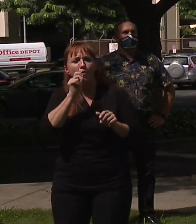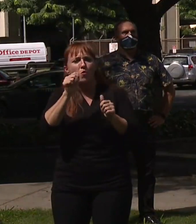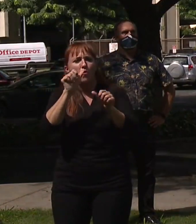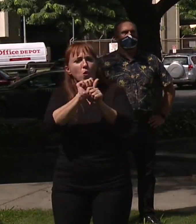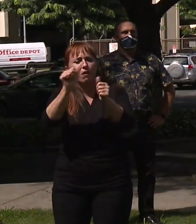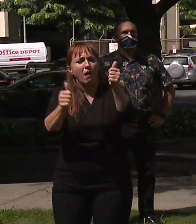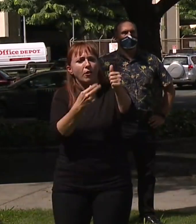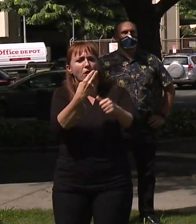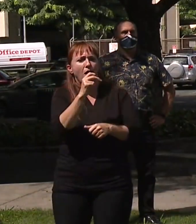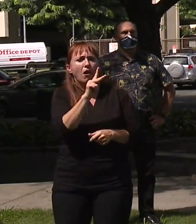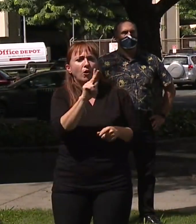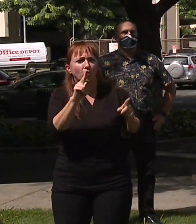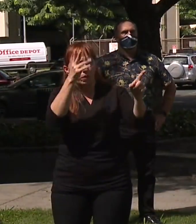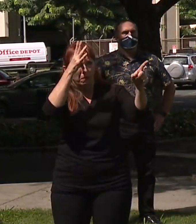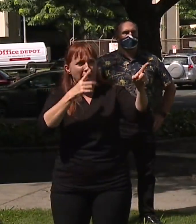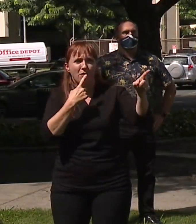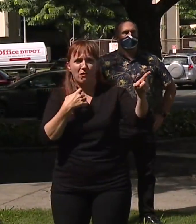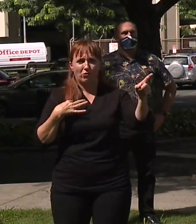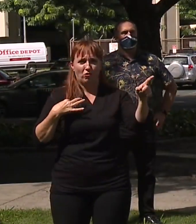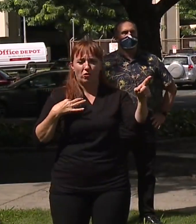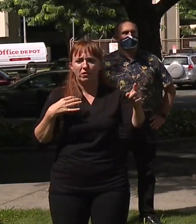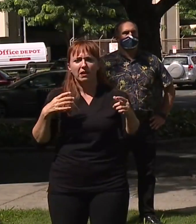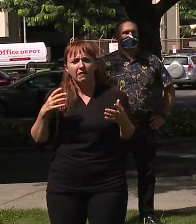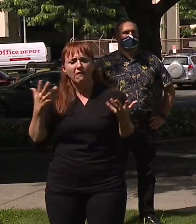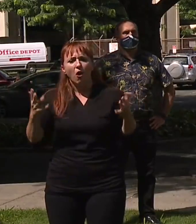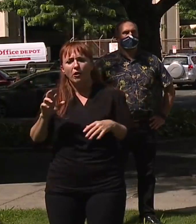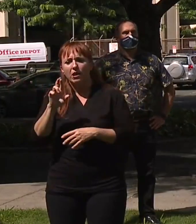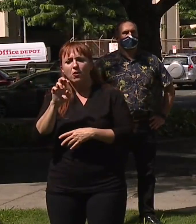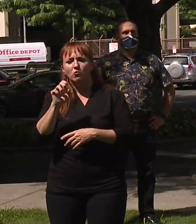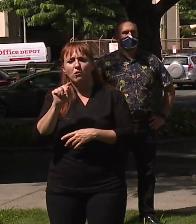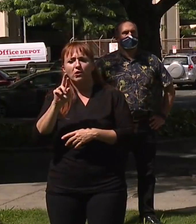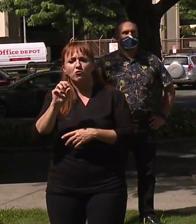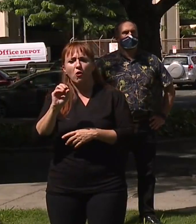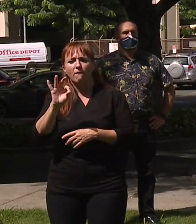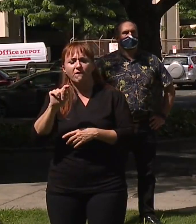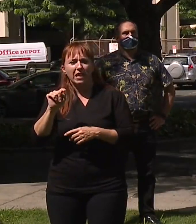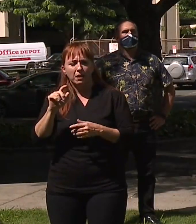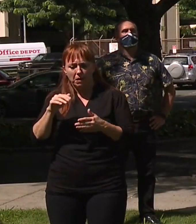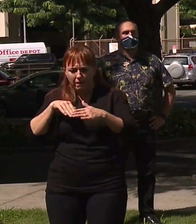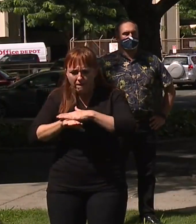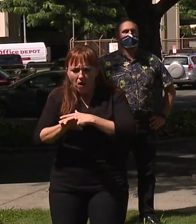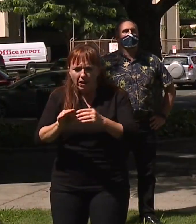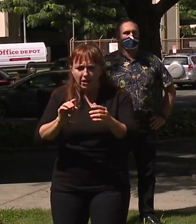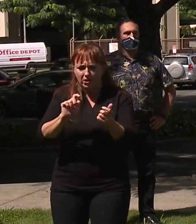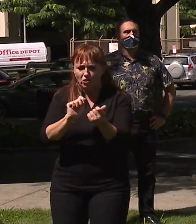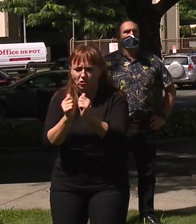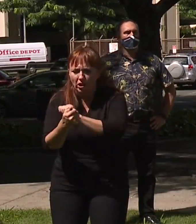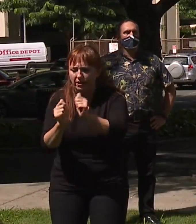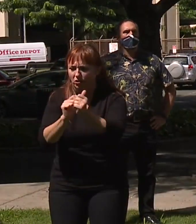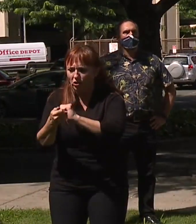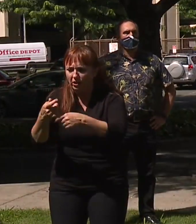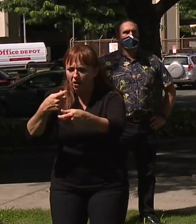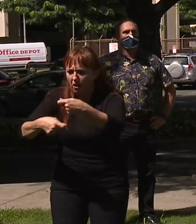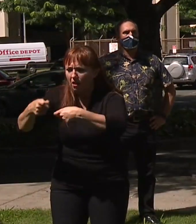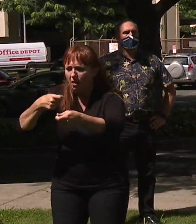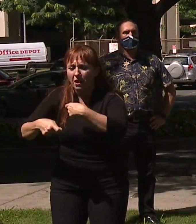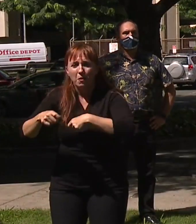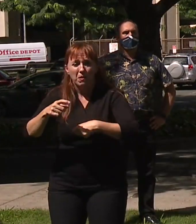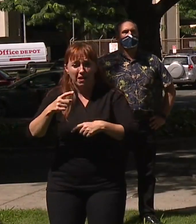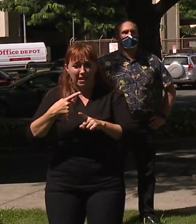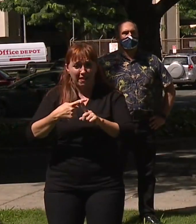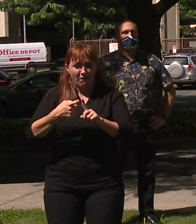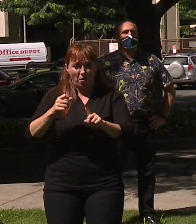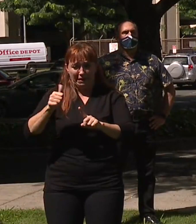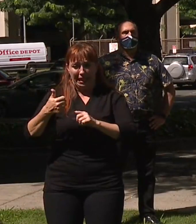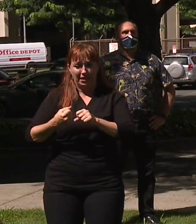actually gone in and done retrofits before. But even the technology moves so fast these days, even a retrofit done 10 years ago,